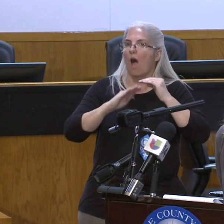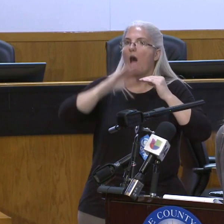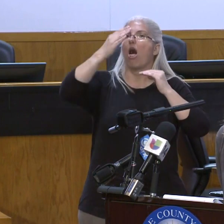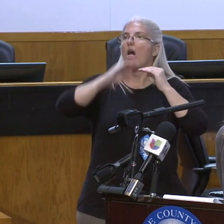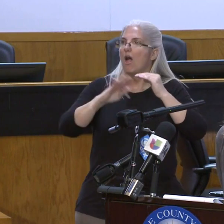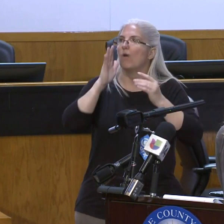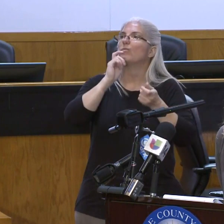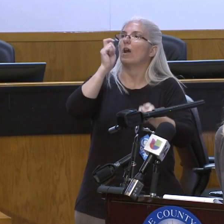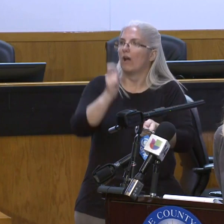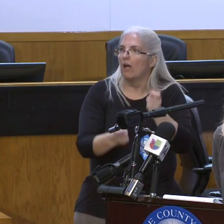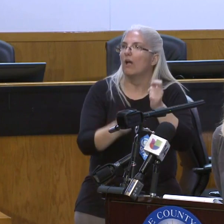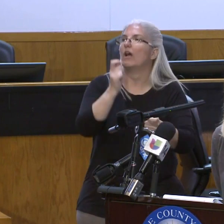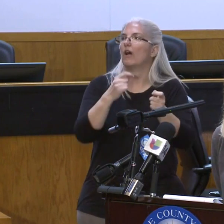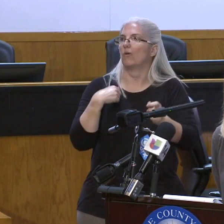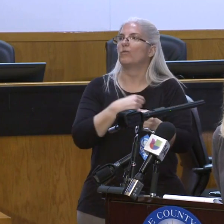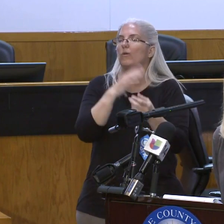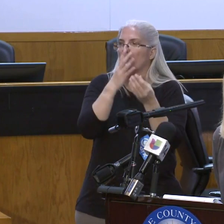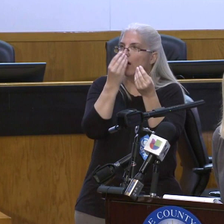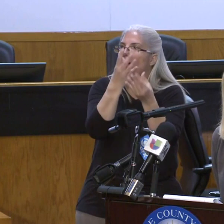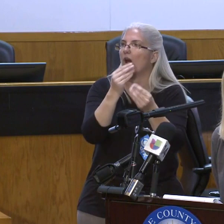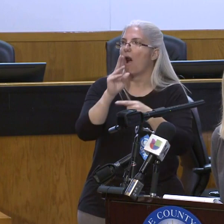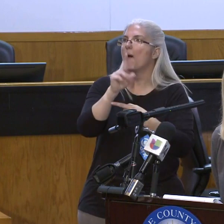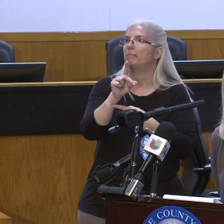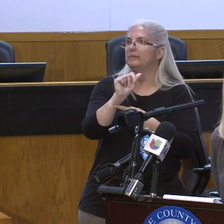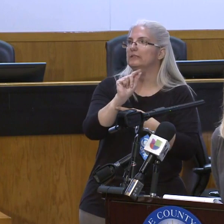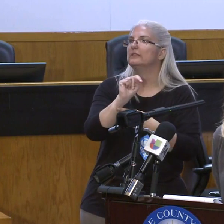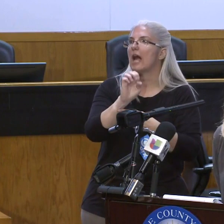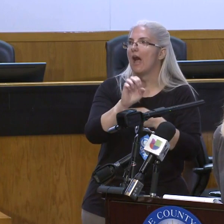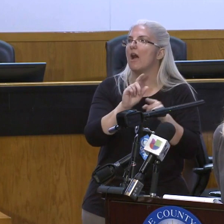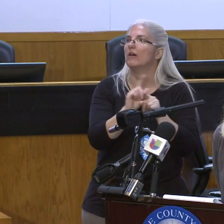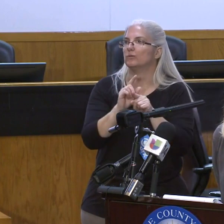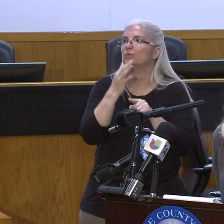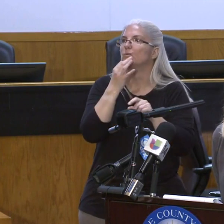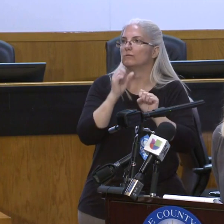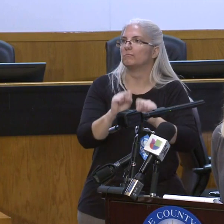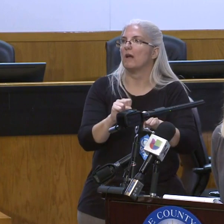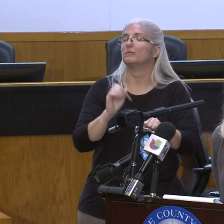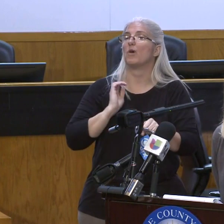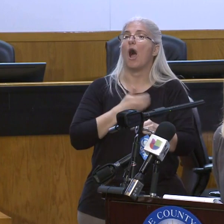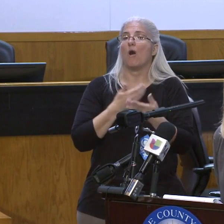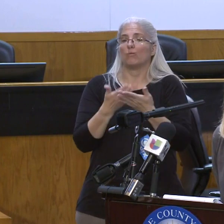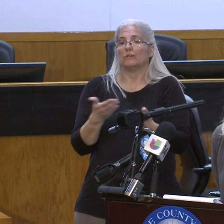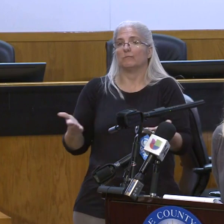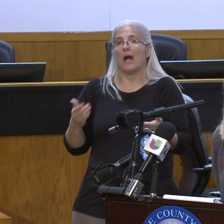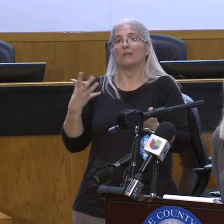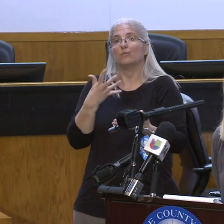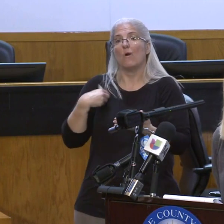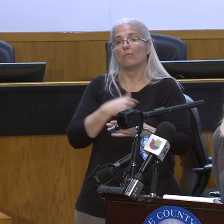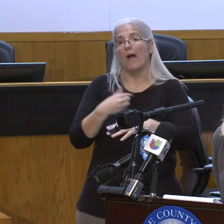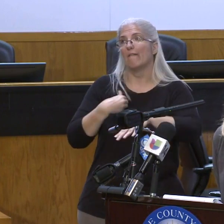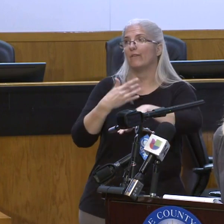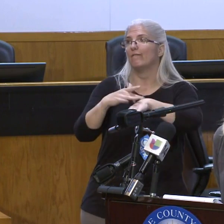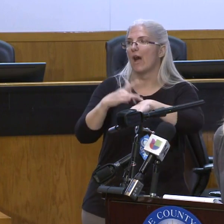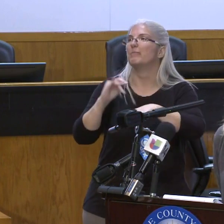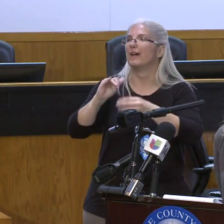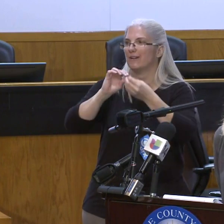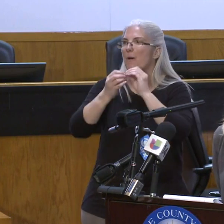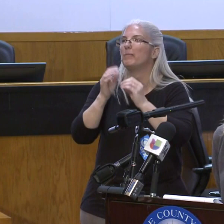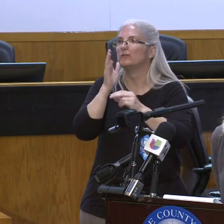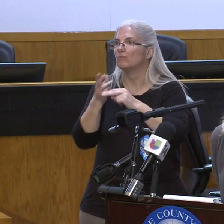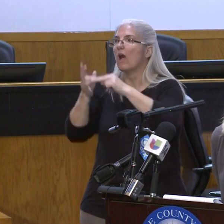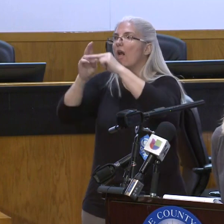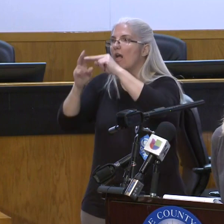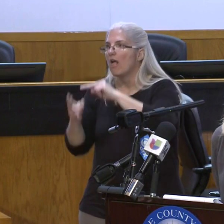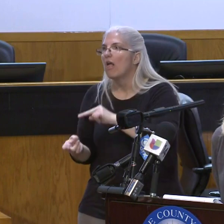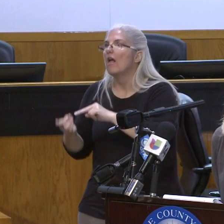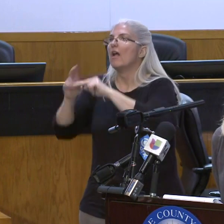and our supply of ventilators in the county is also dynamic as we receive some supplies and repair